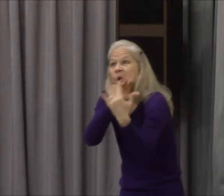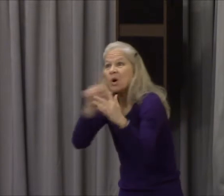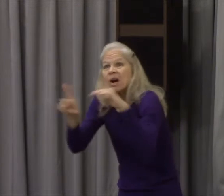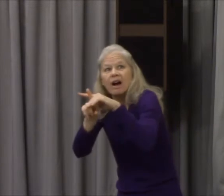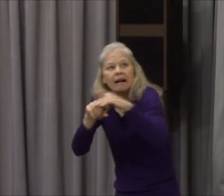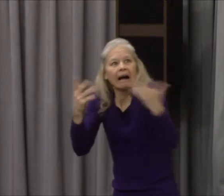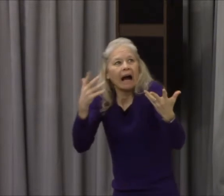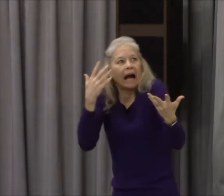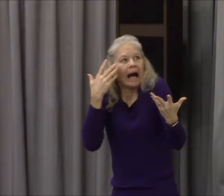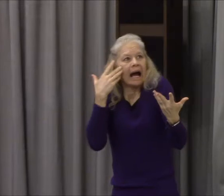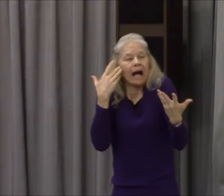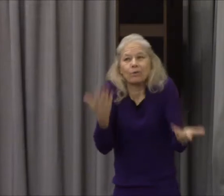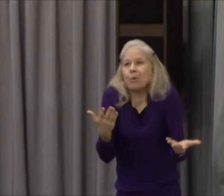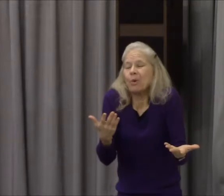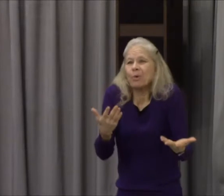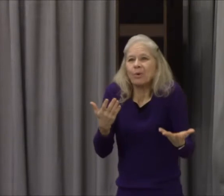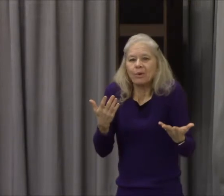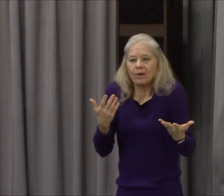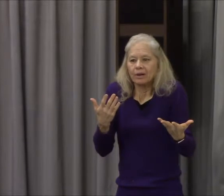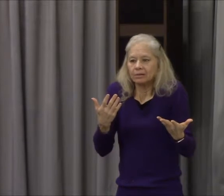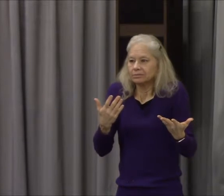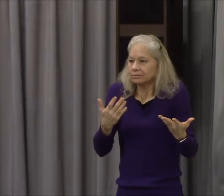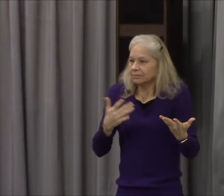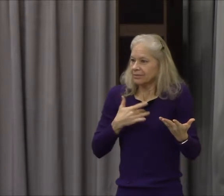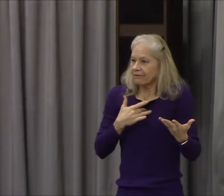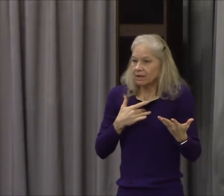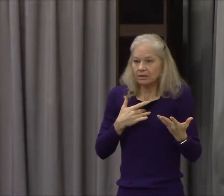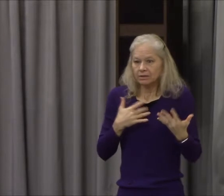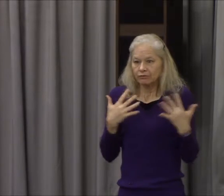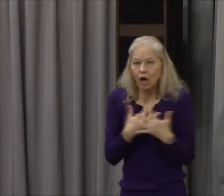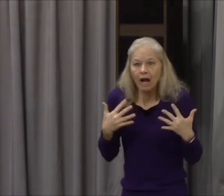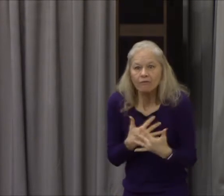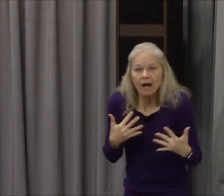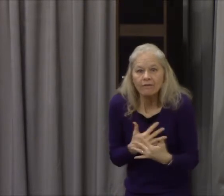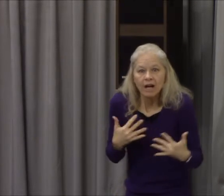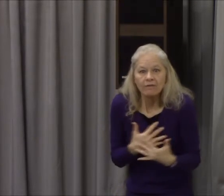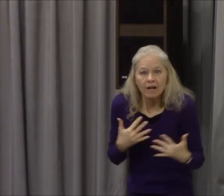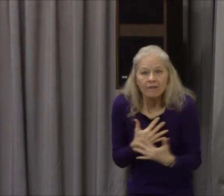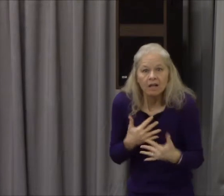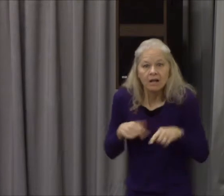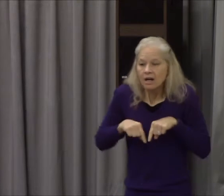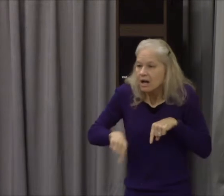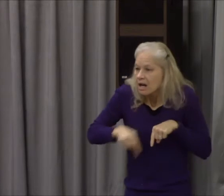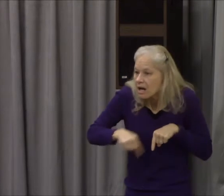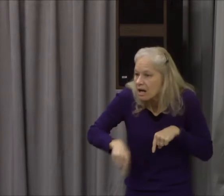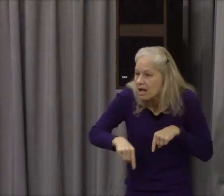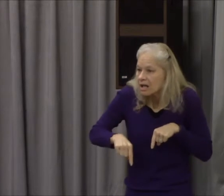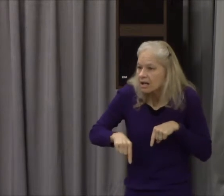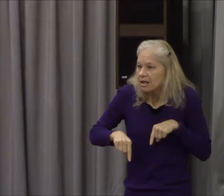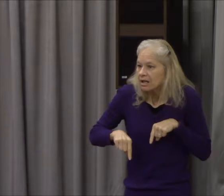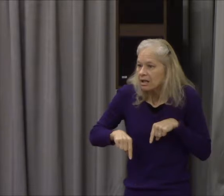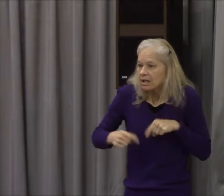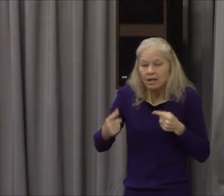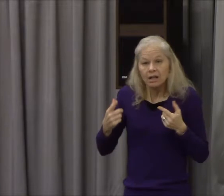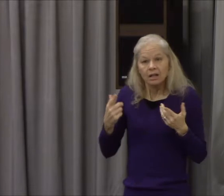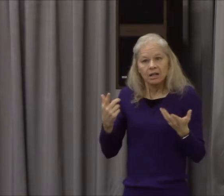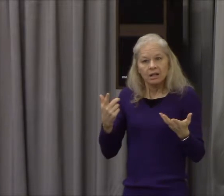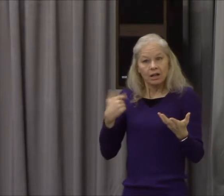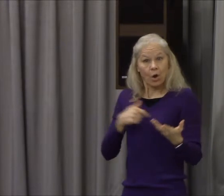this can rob us of a thankful spirit. You can't be always fearful about what's coming that you don't know